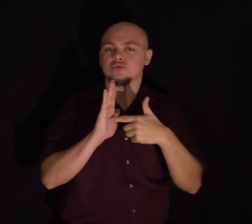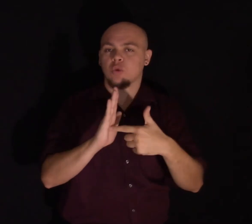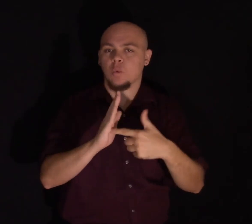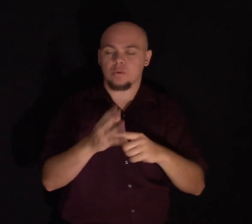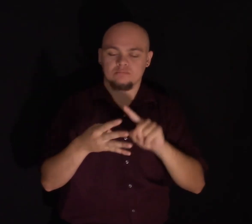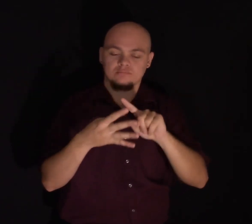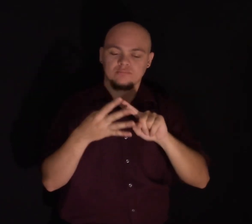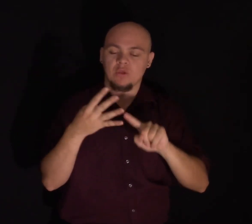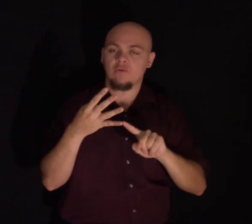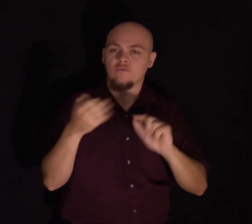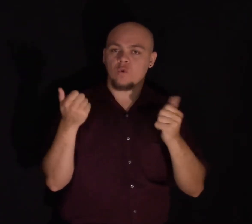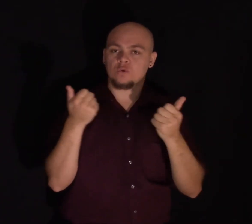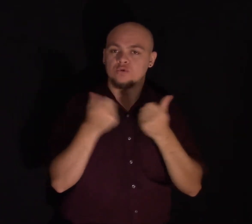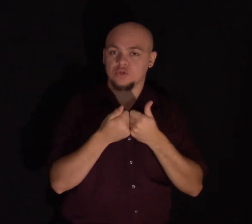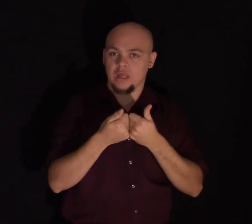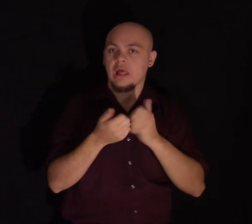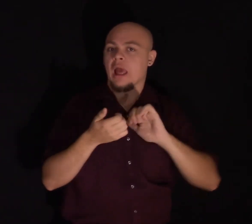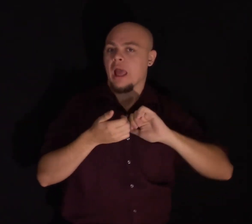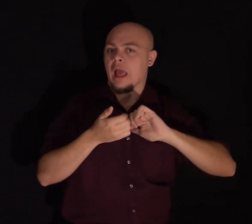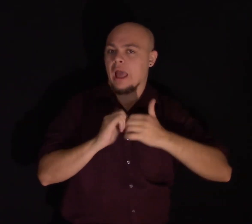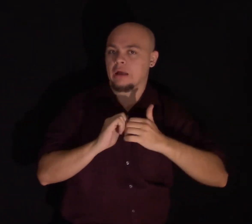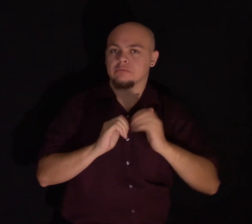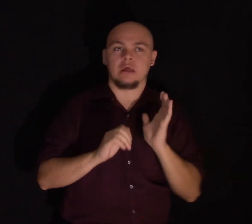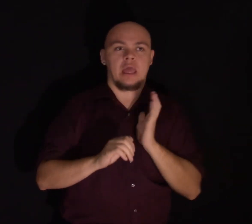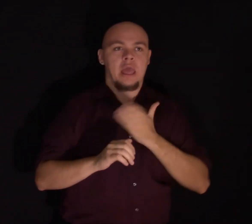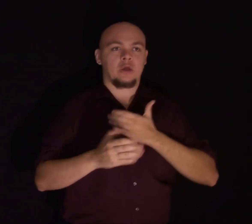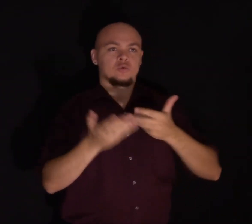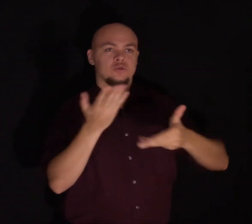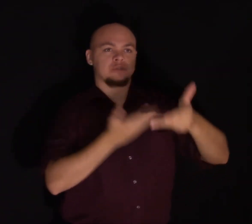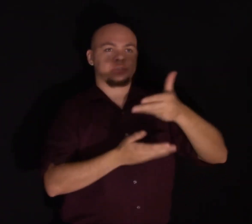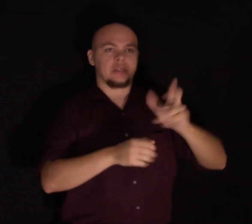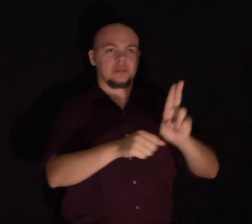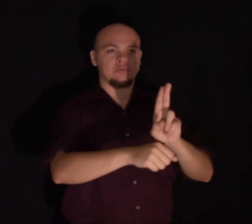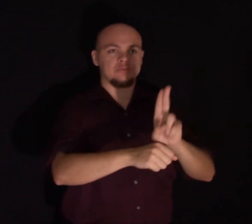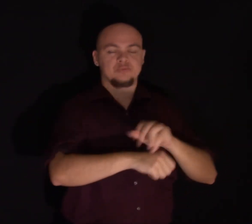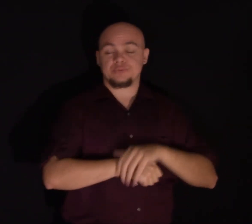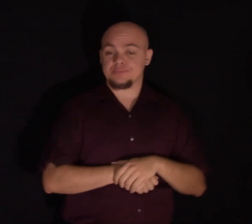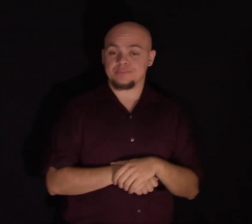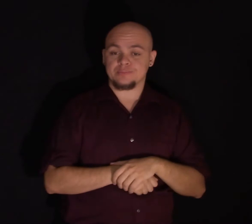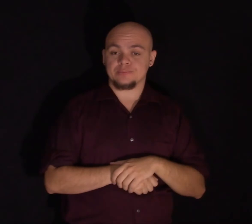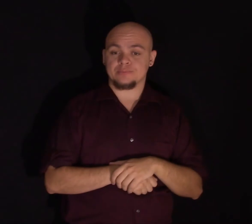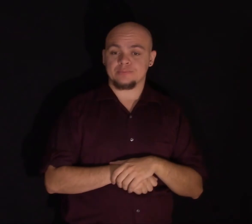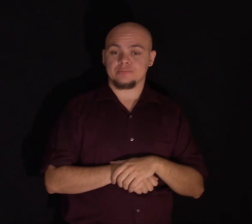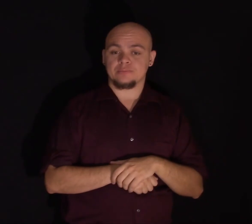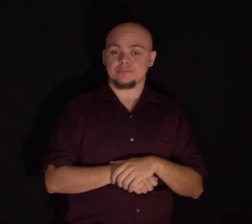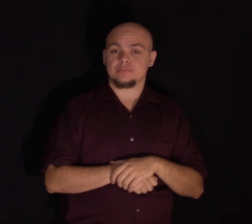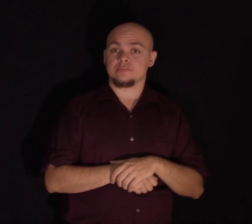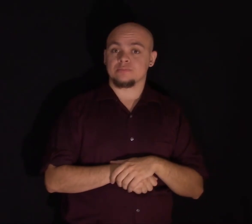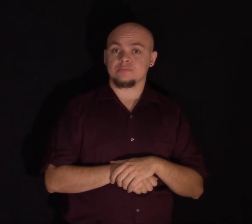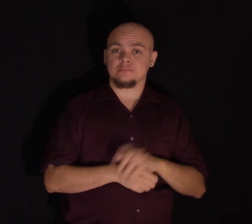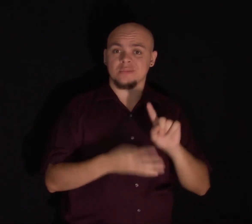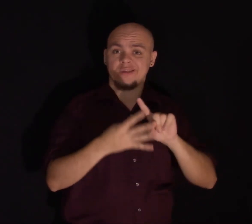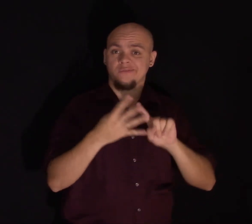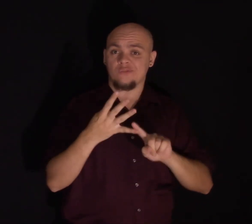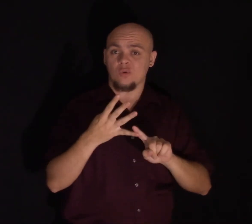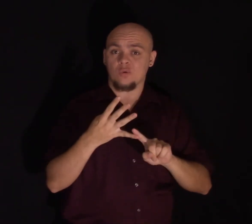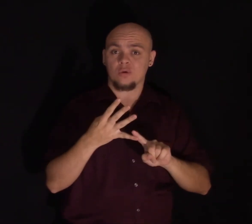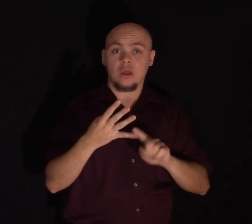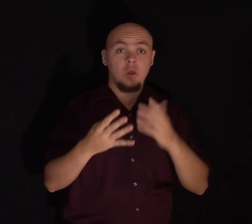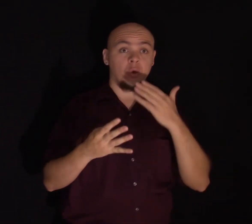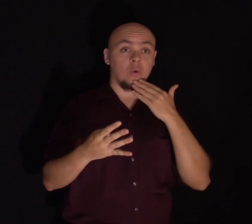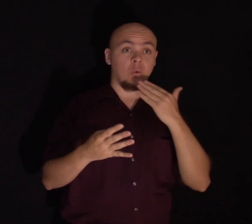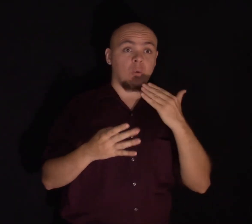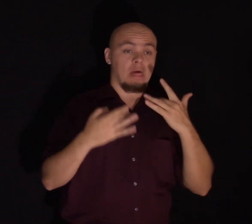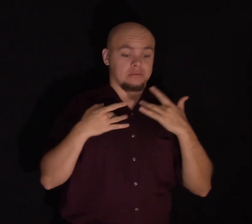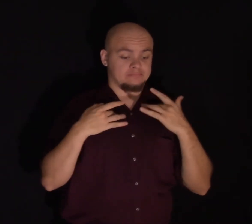critical in our society today. And these challenges are failures of well-being in